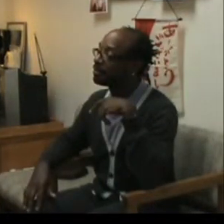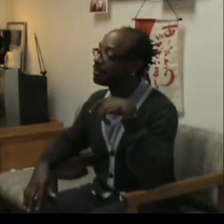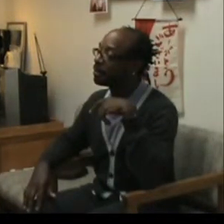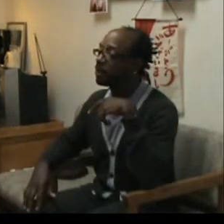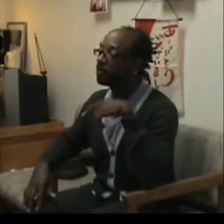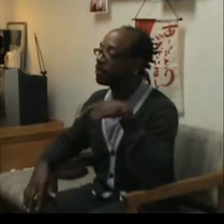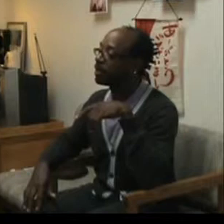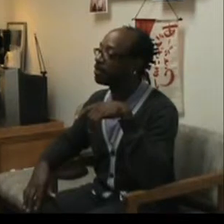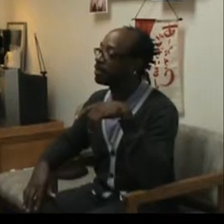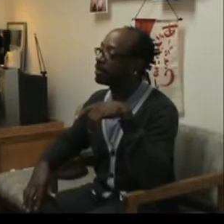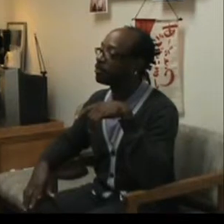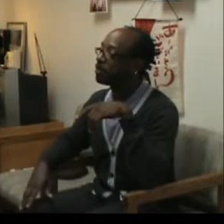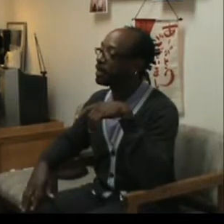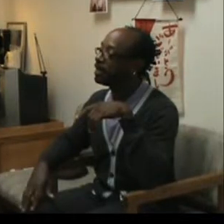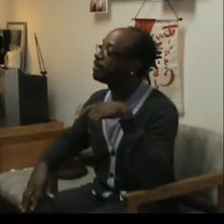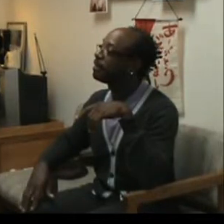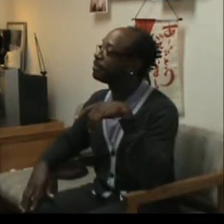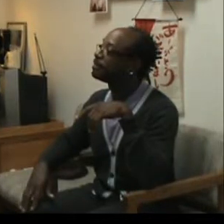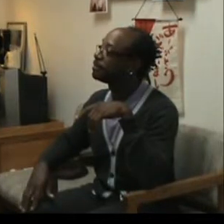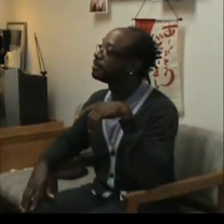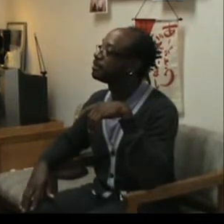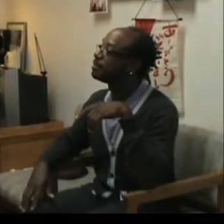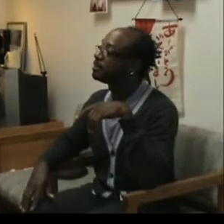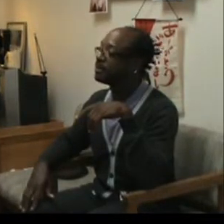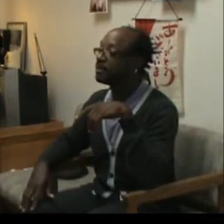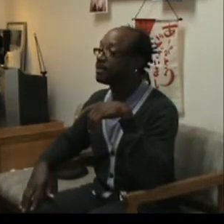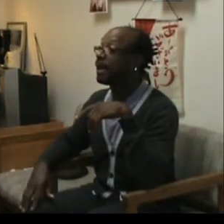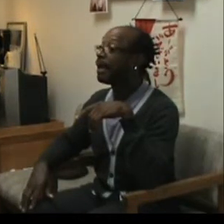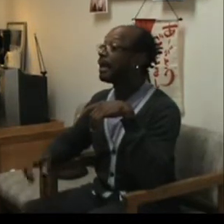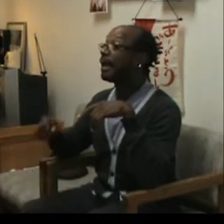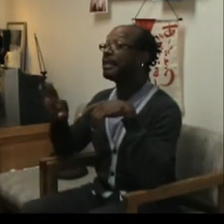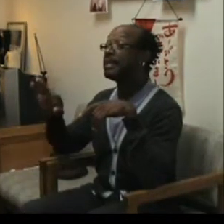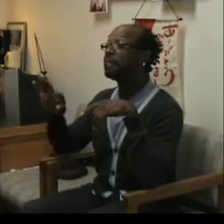It would not feel comfortable, there would be pain. And if this was on for a week or two?